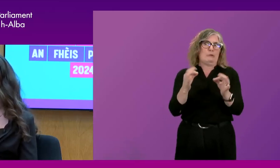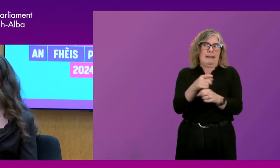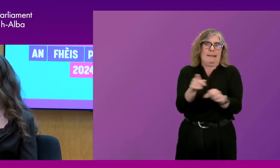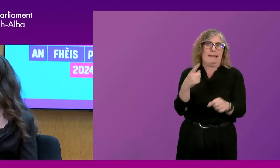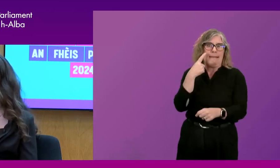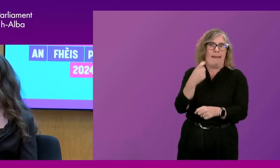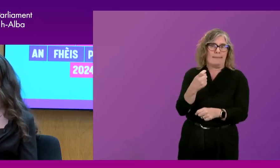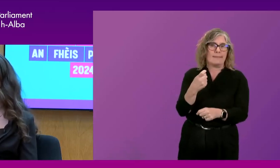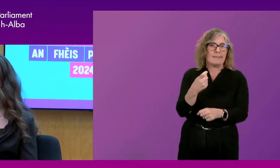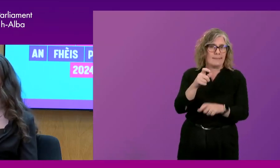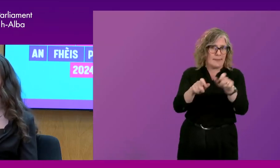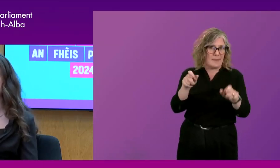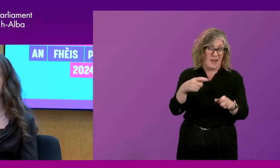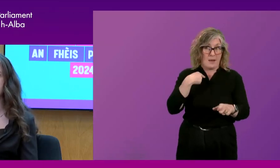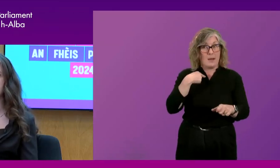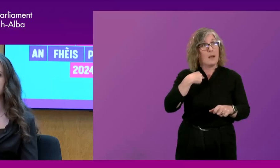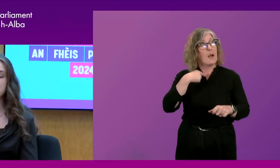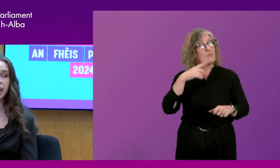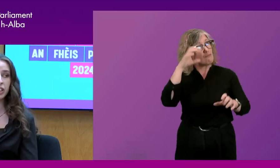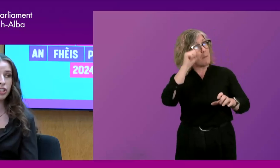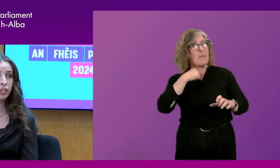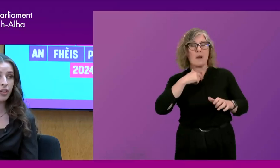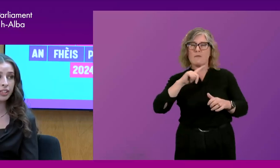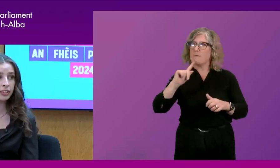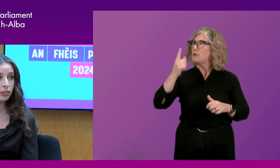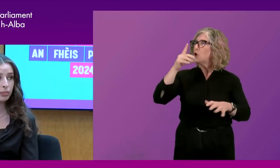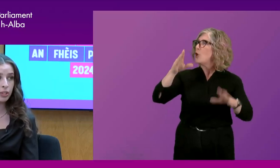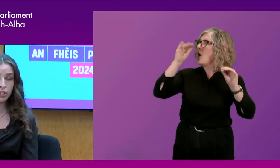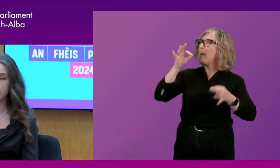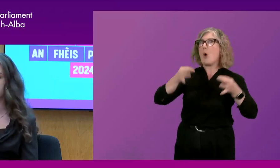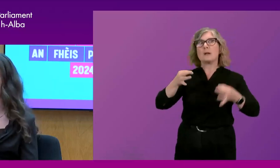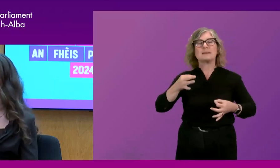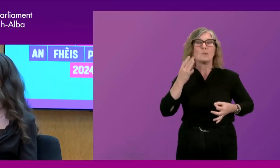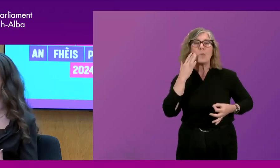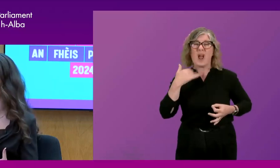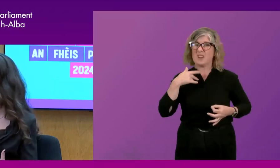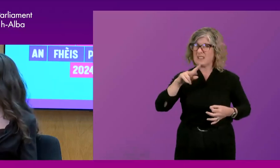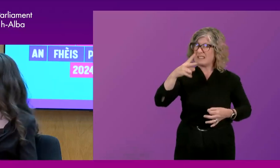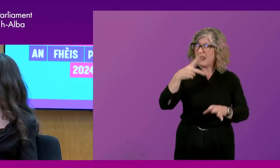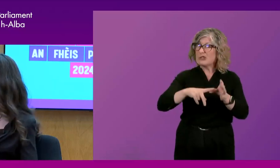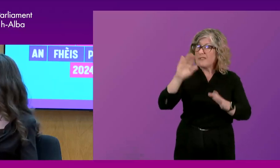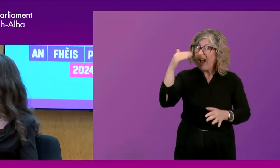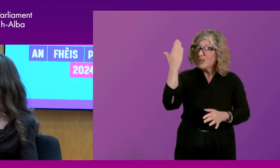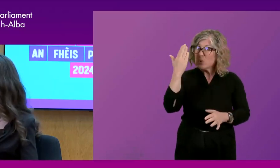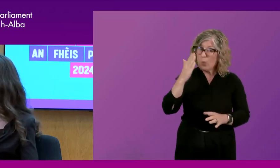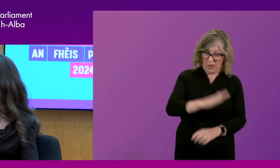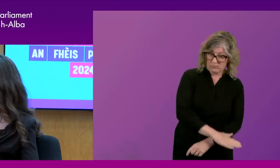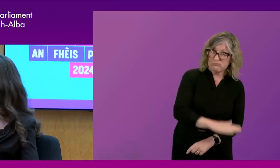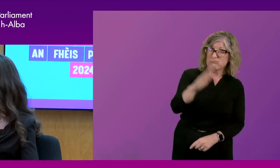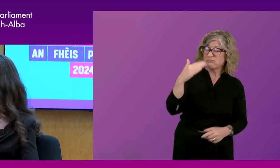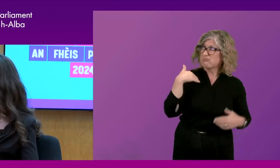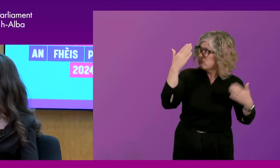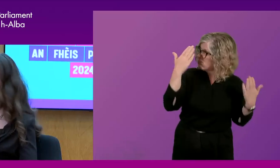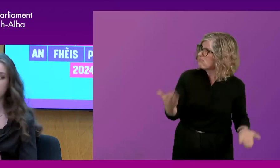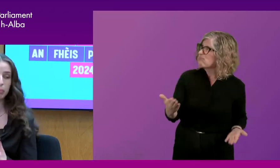memory of learning about politics in school is like second year of high school, which is ridiculous. Before that, didn't have much grasp of how